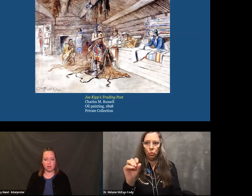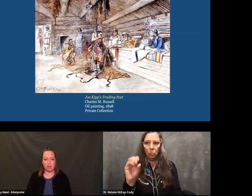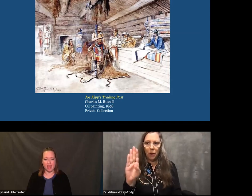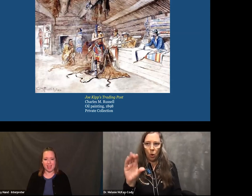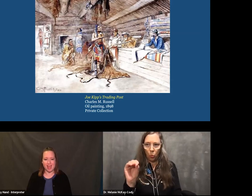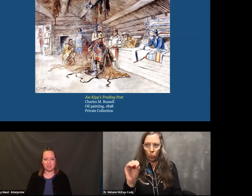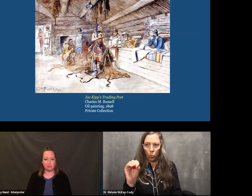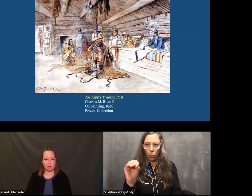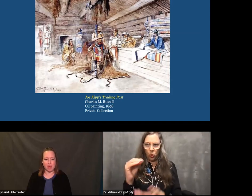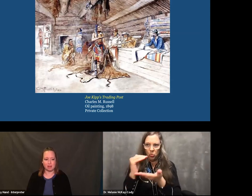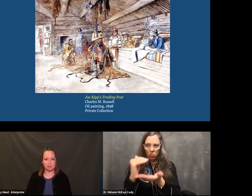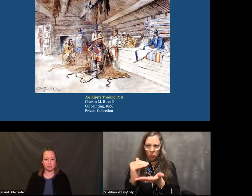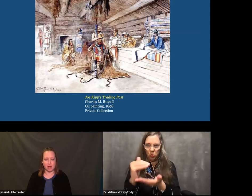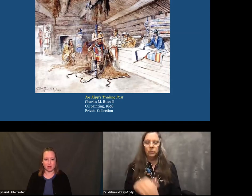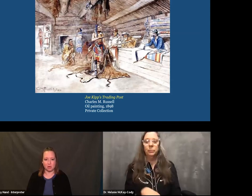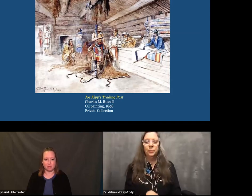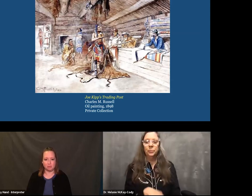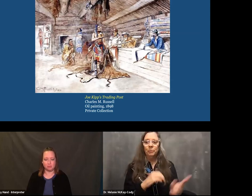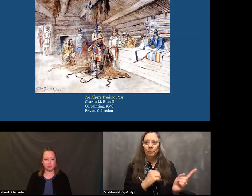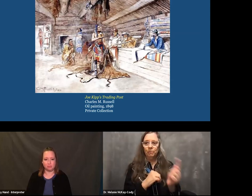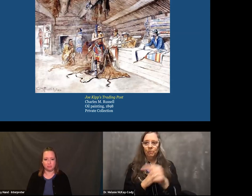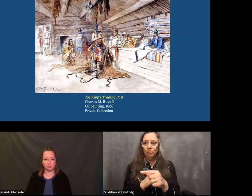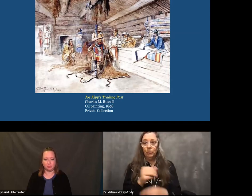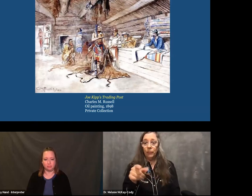and they ask for a bag of tobacco.